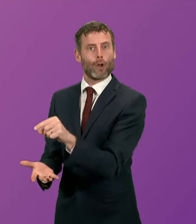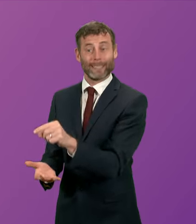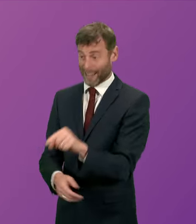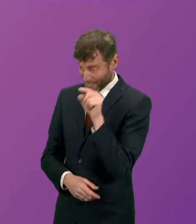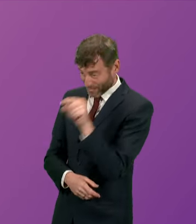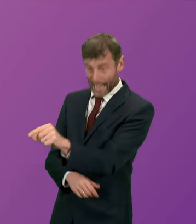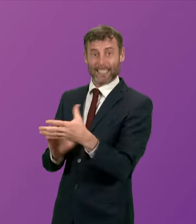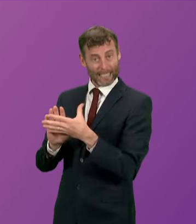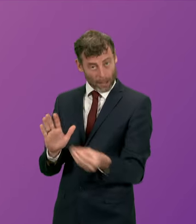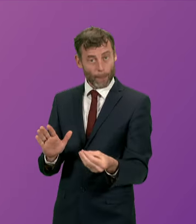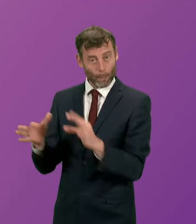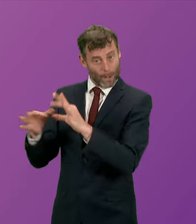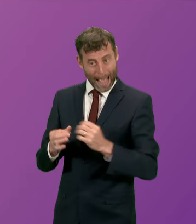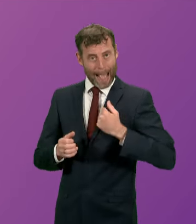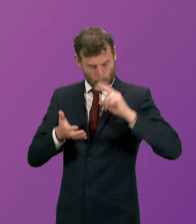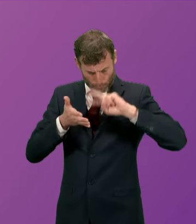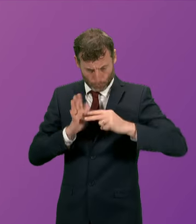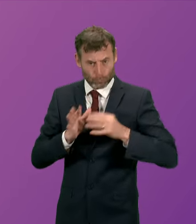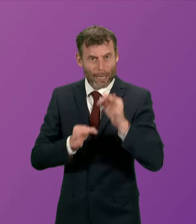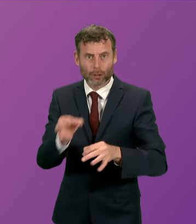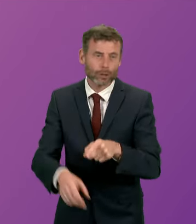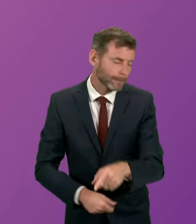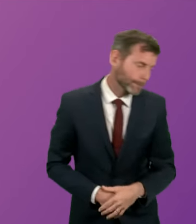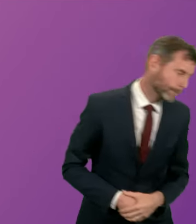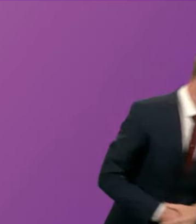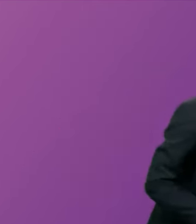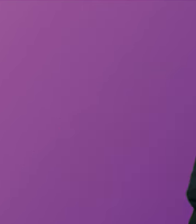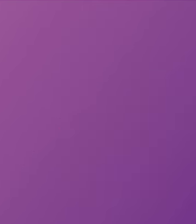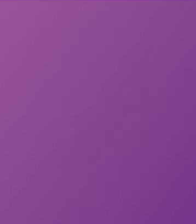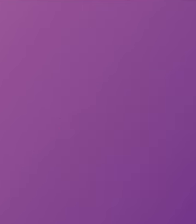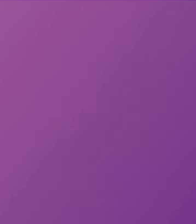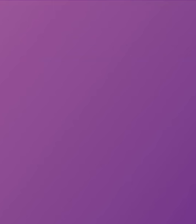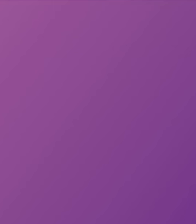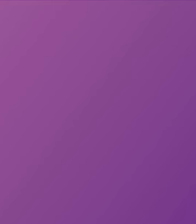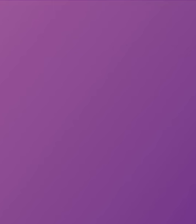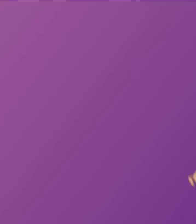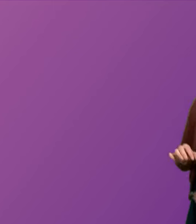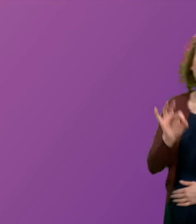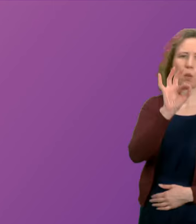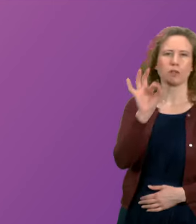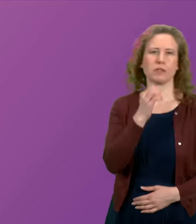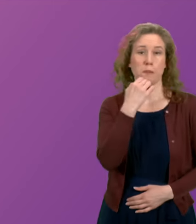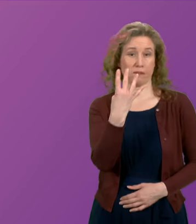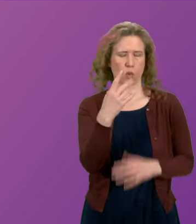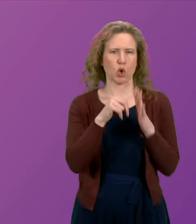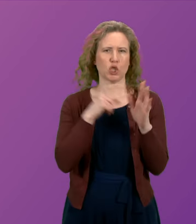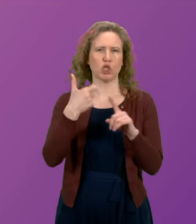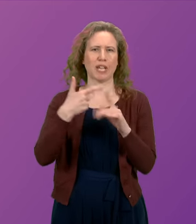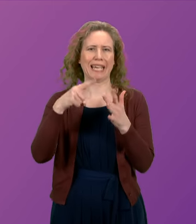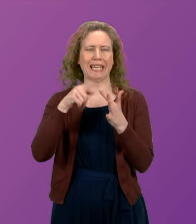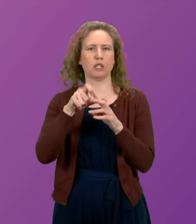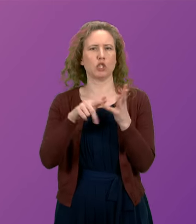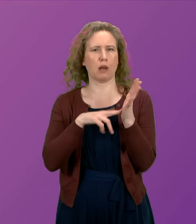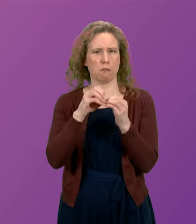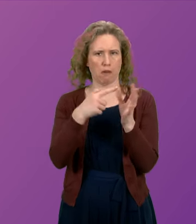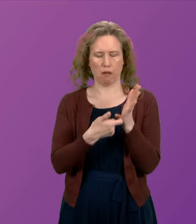strategy when it's published. Question number four Jackie Dunbar To ask the First Minister what assessment the Scottish Government has